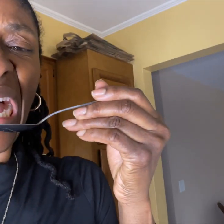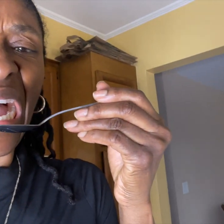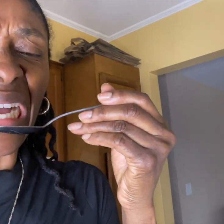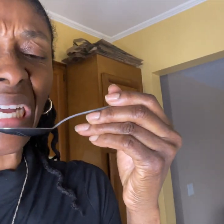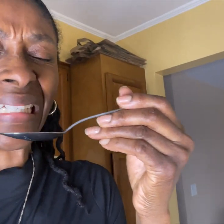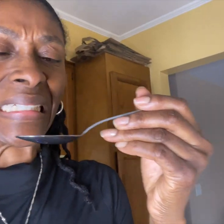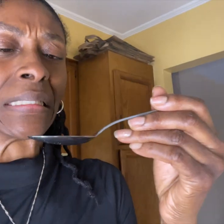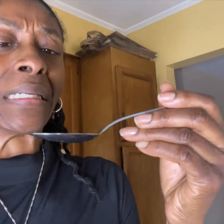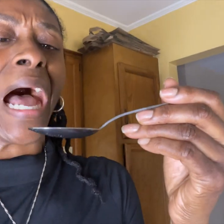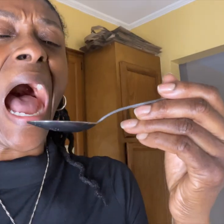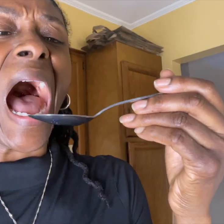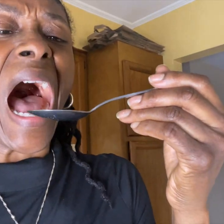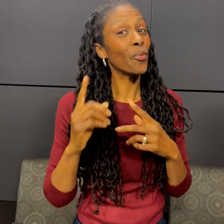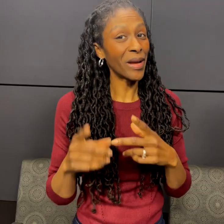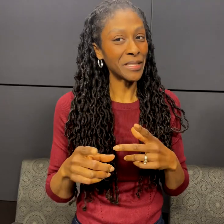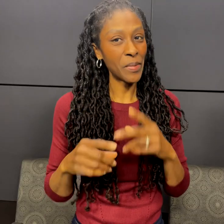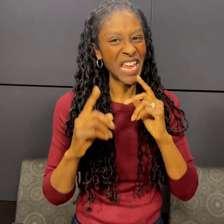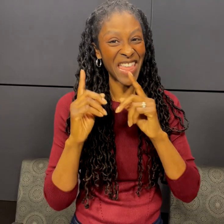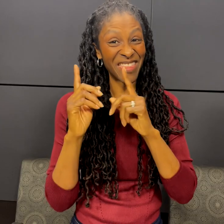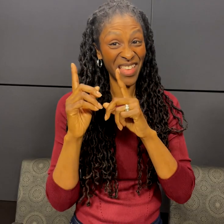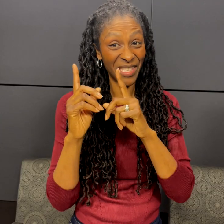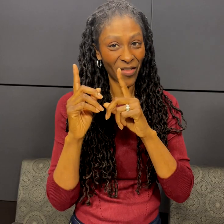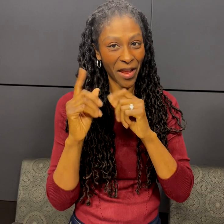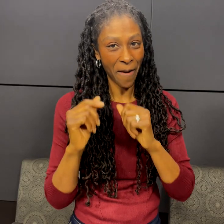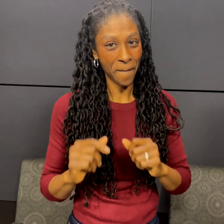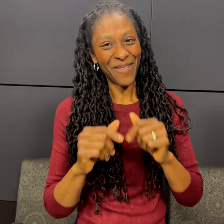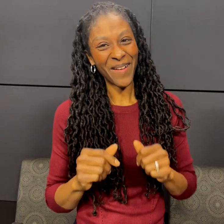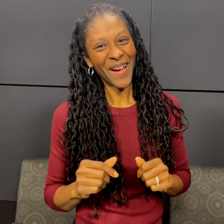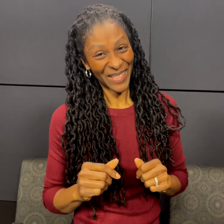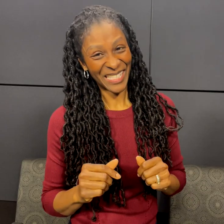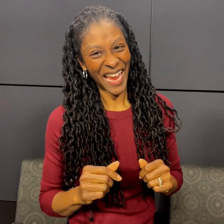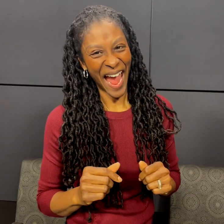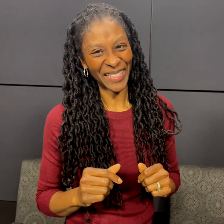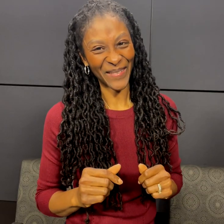forcefully swallowing using the recipe in this video. Eat well, stay active.